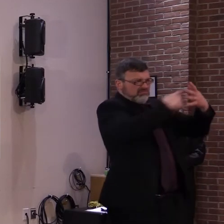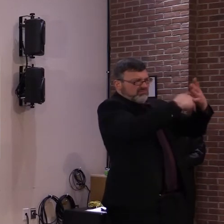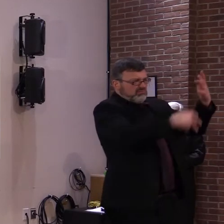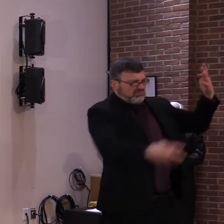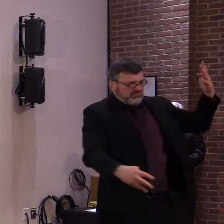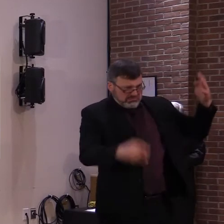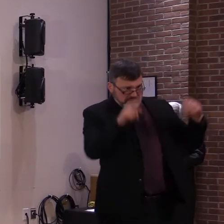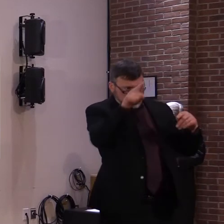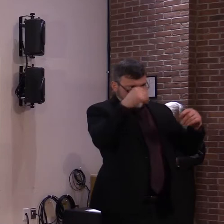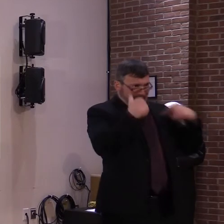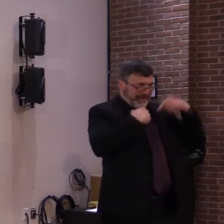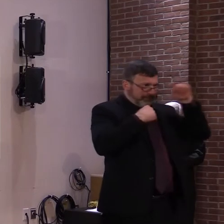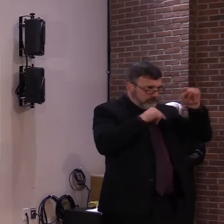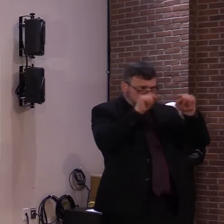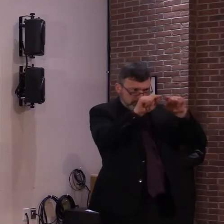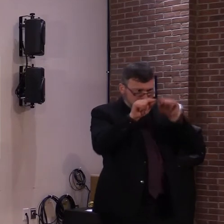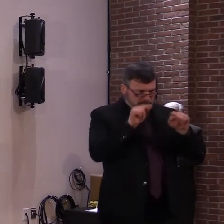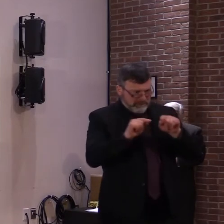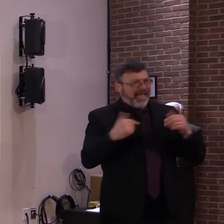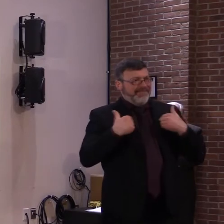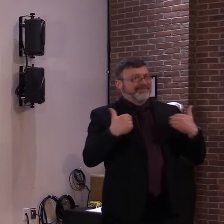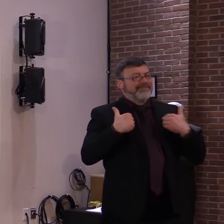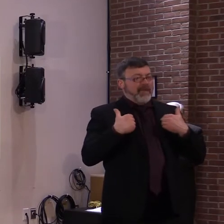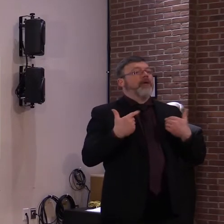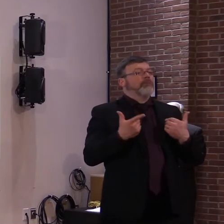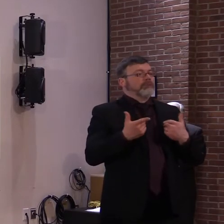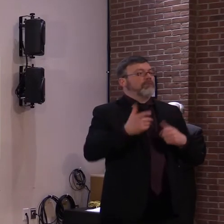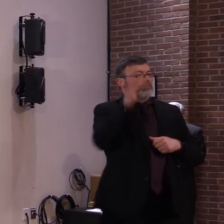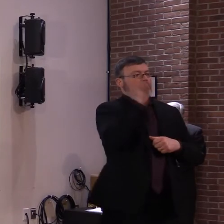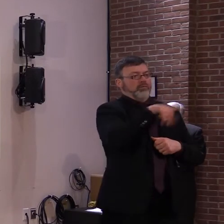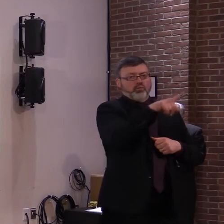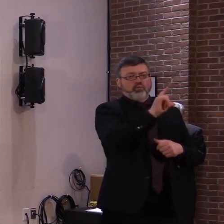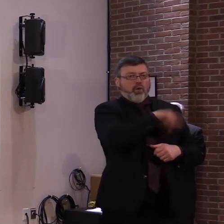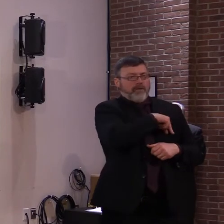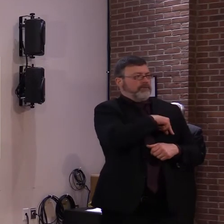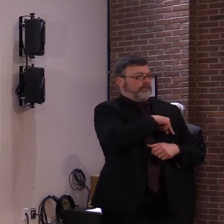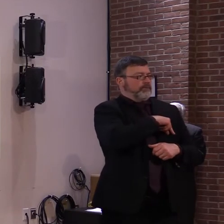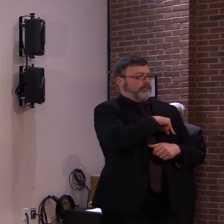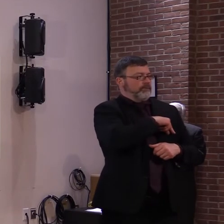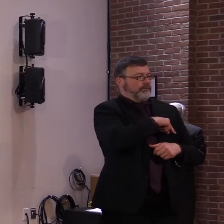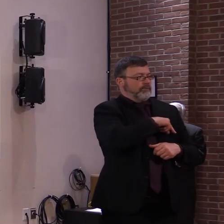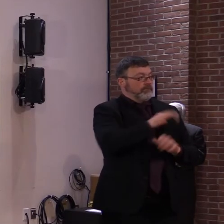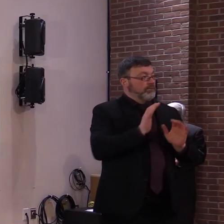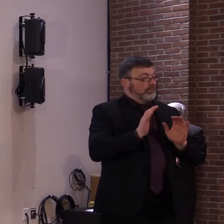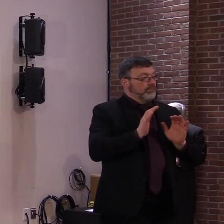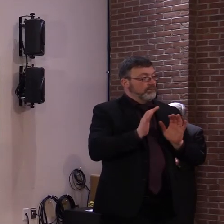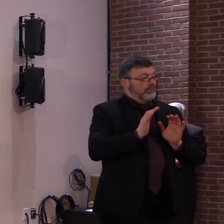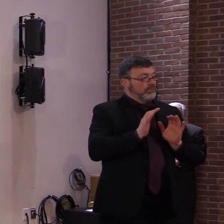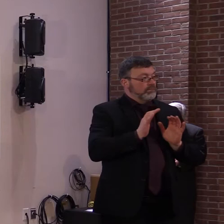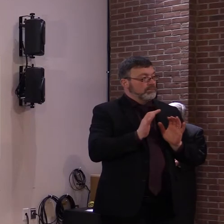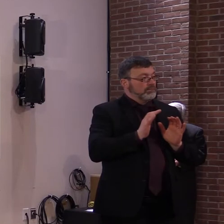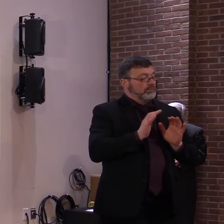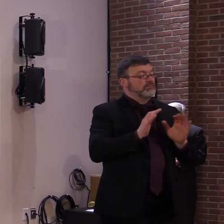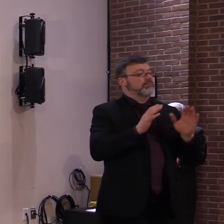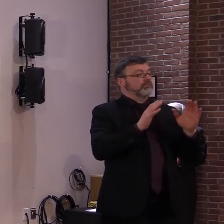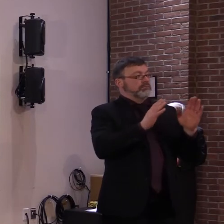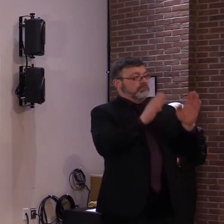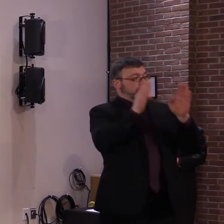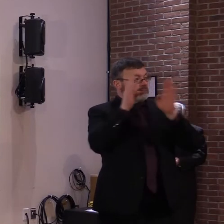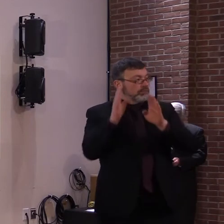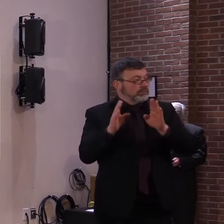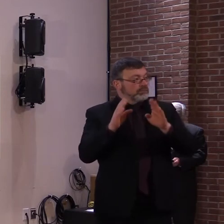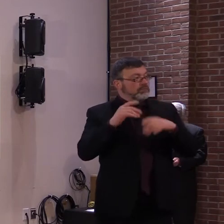to health disparities. Equity is what we term a cross-cutting consideration throughout our